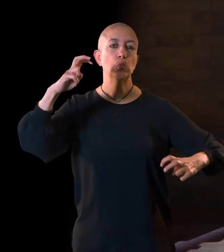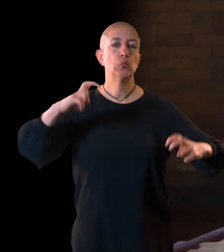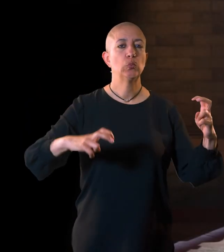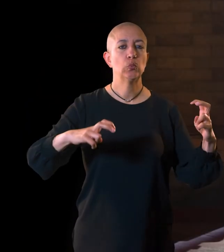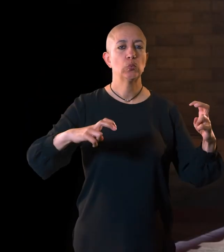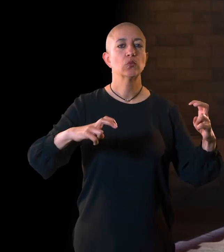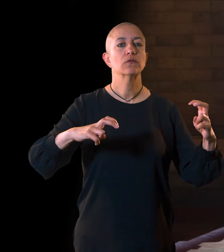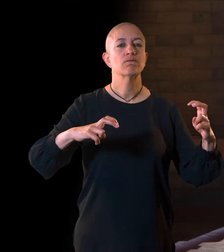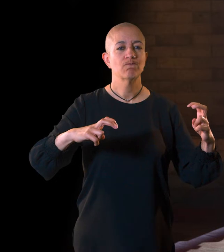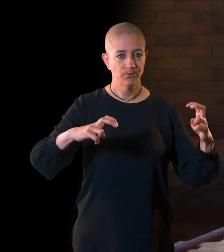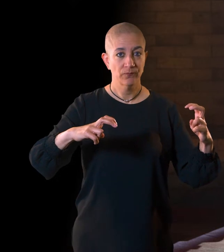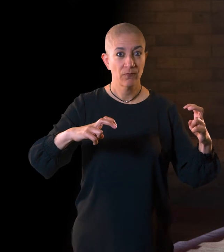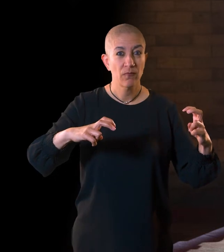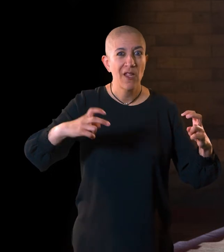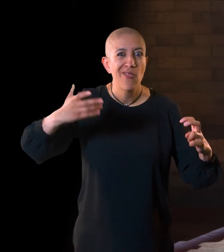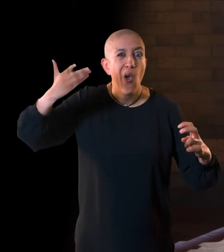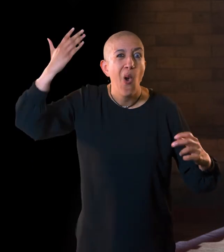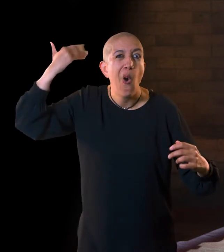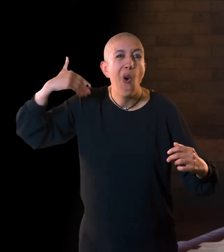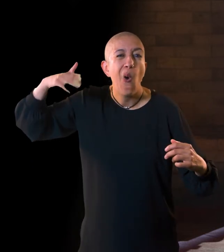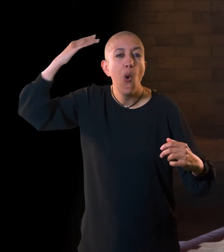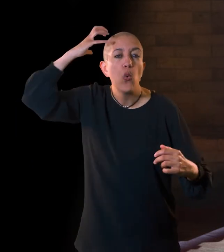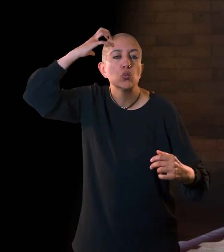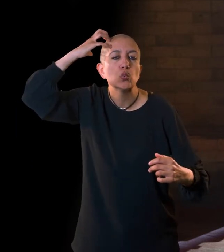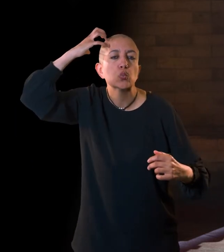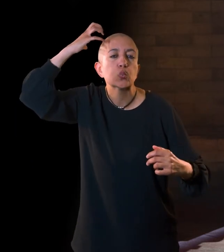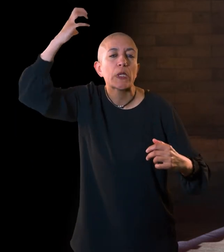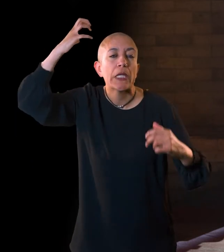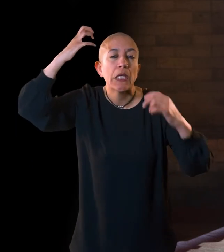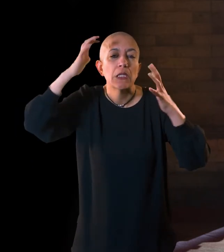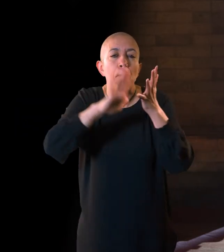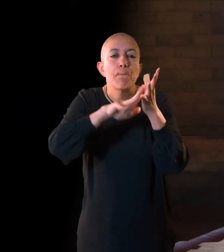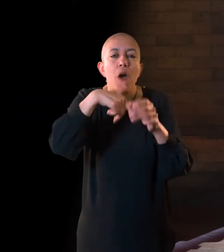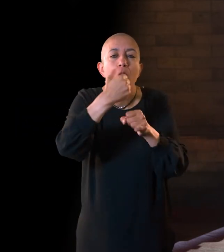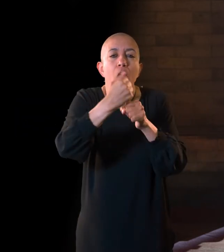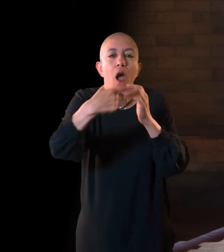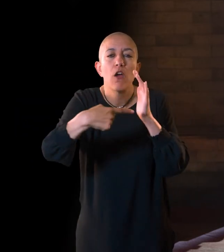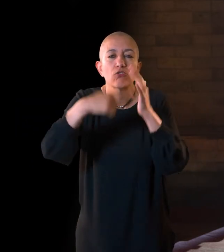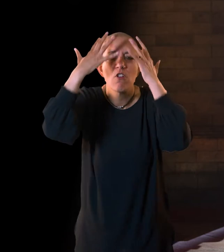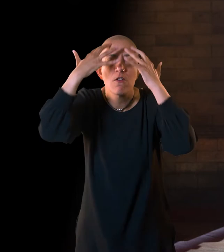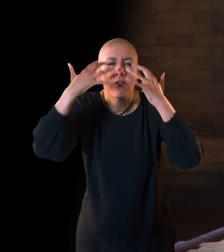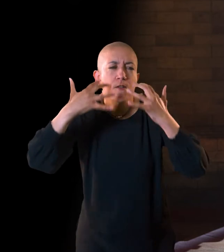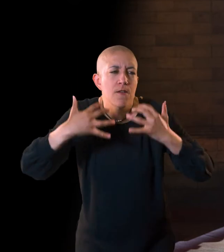The old queen, Margaret, curses them all for their disloyalty to her dead husband, King Henry VI.